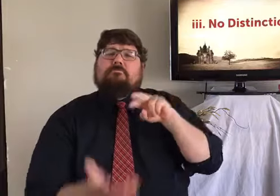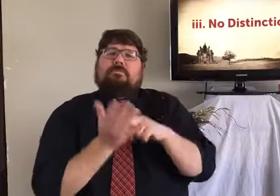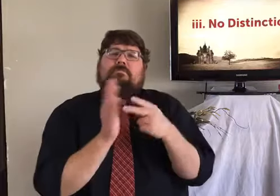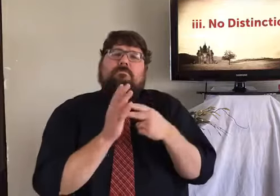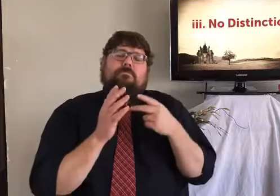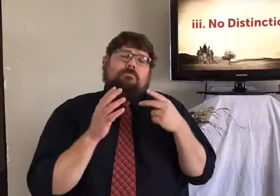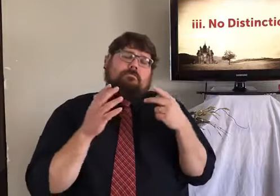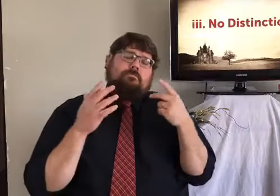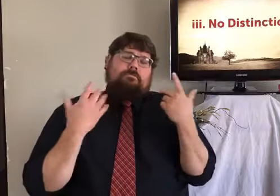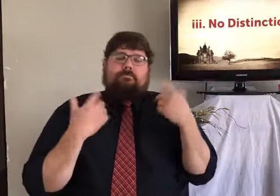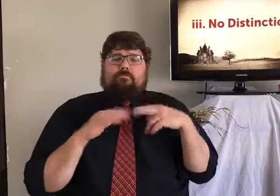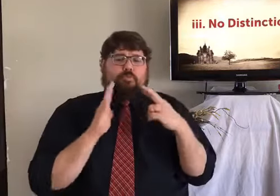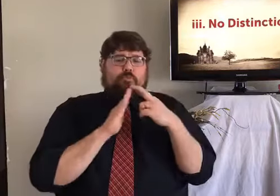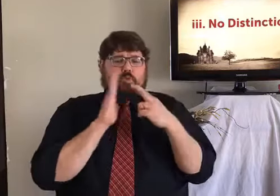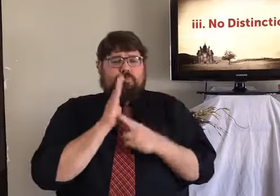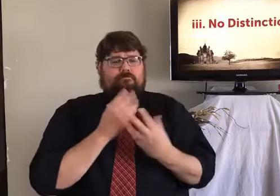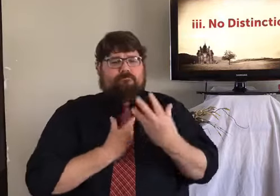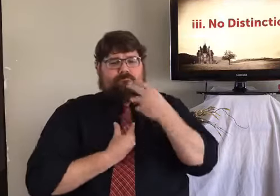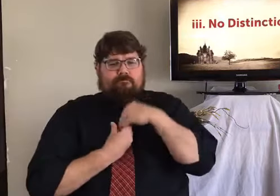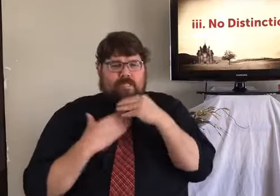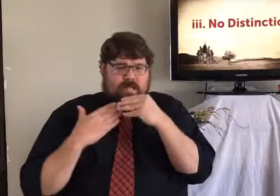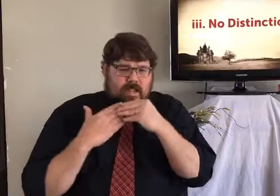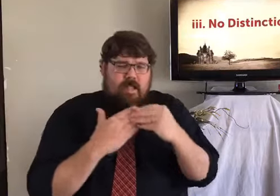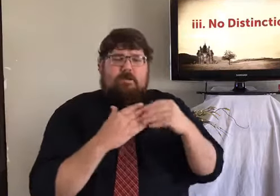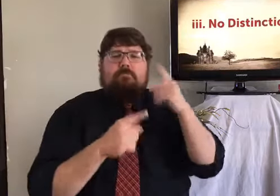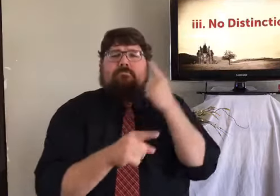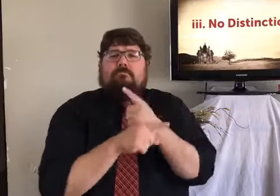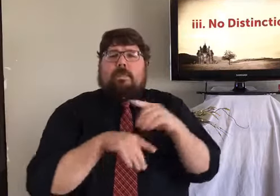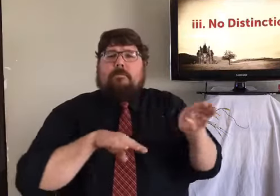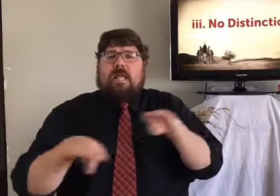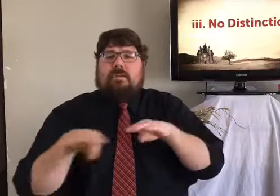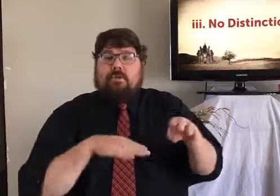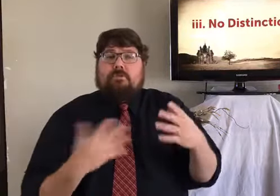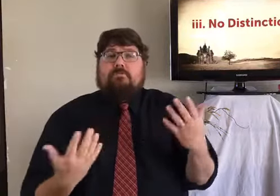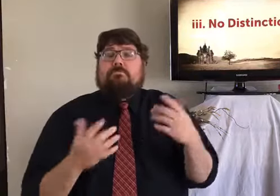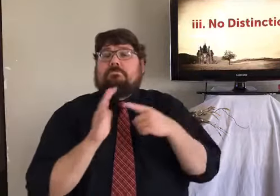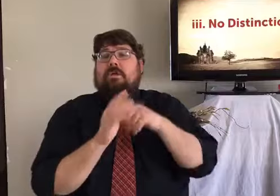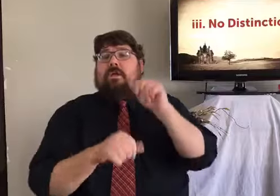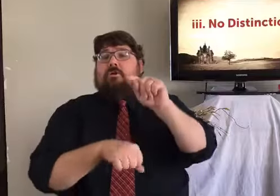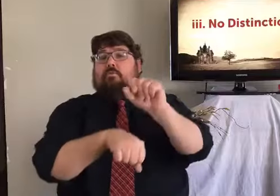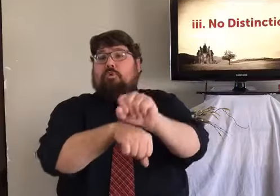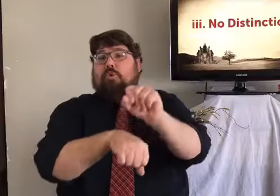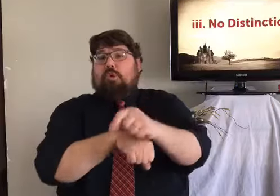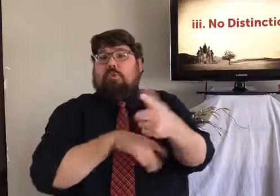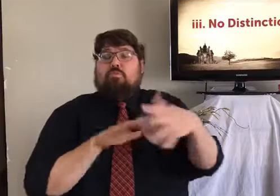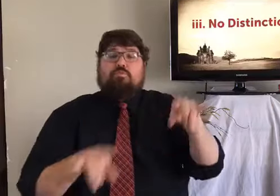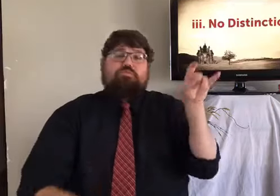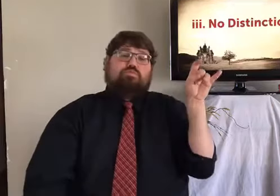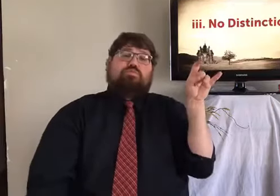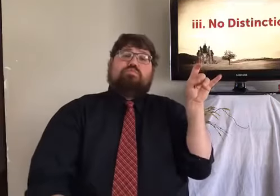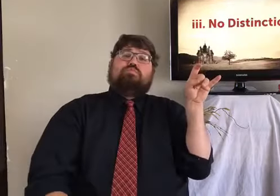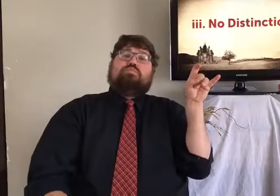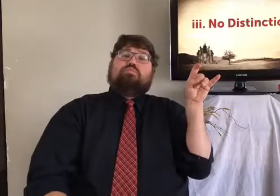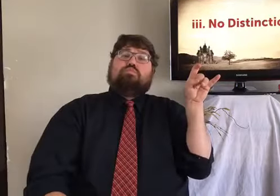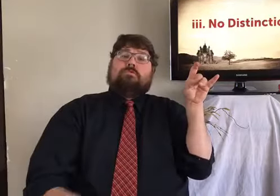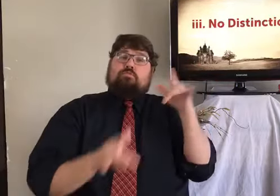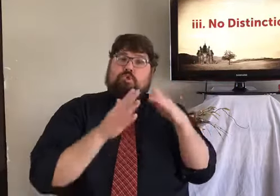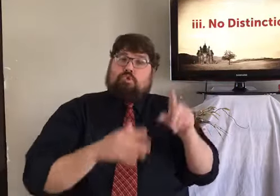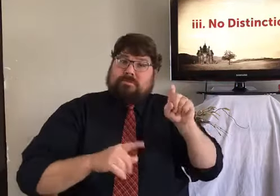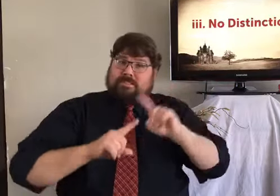Our ethics. That means the rules that we have, our inner guiding principles of life for